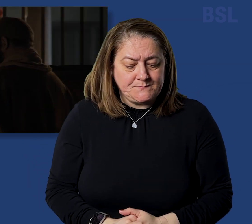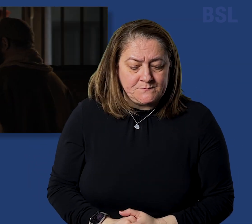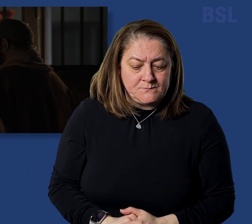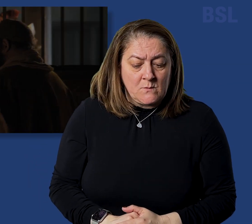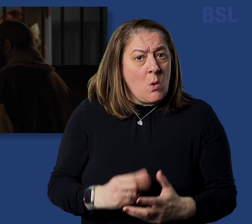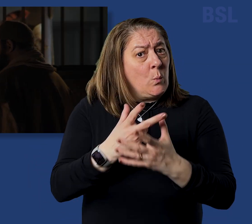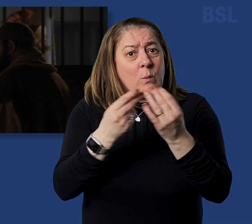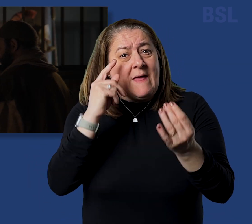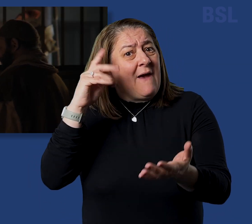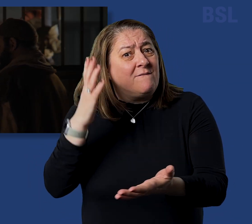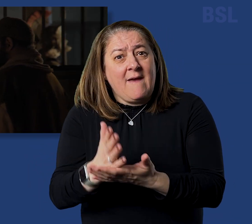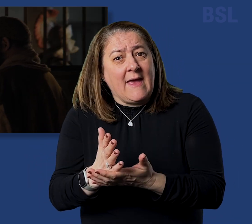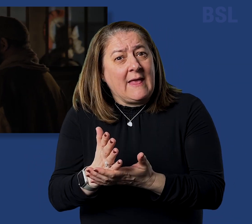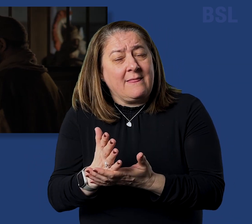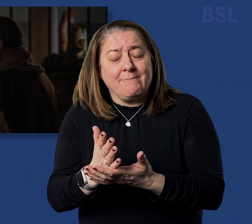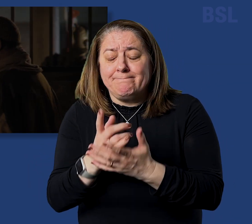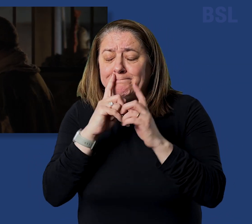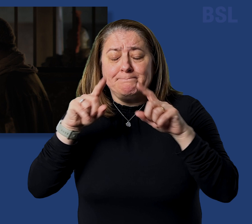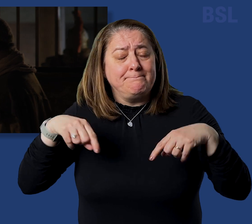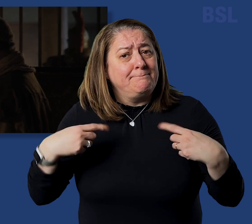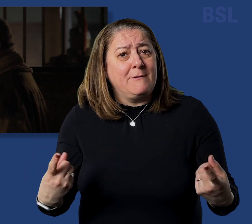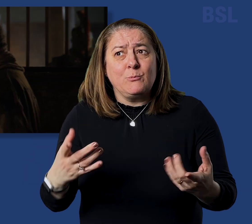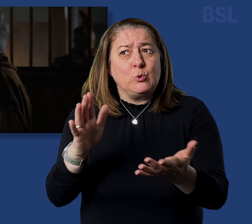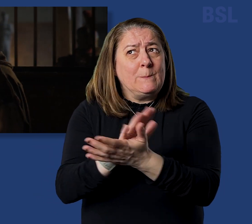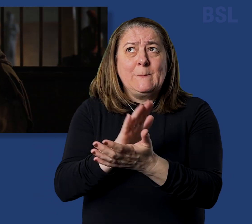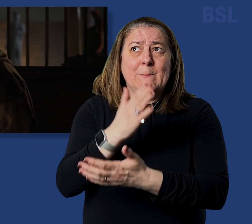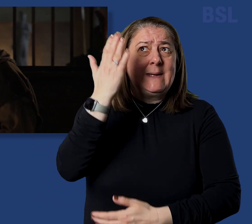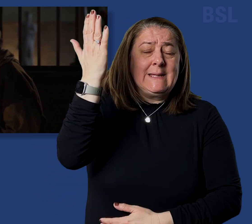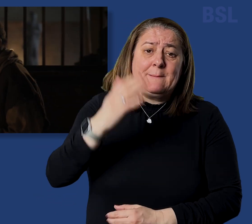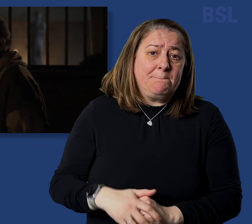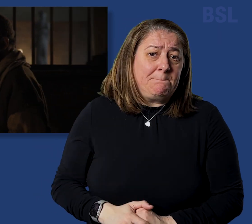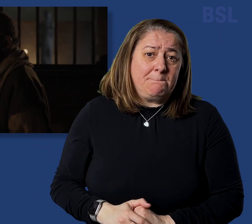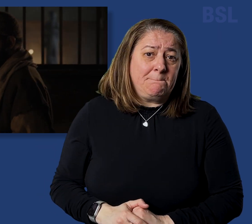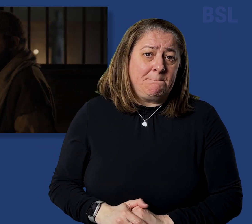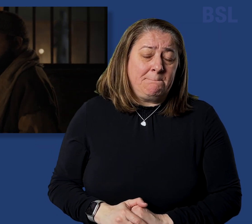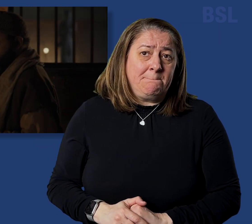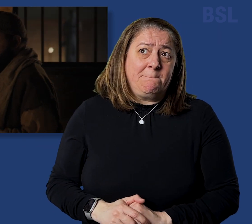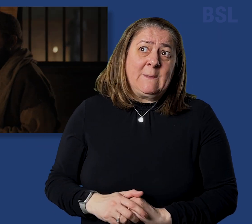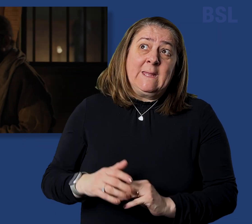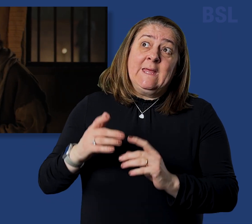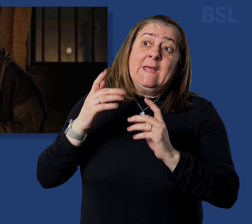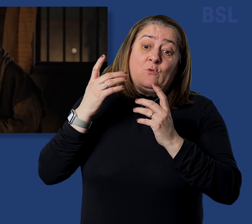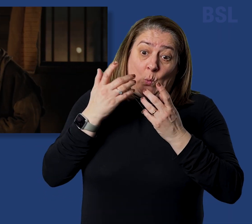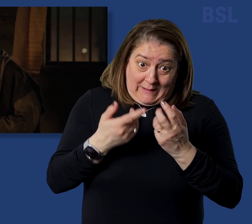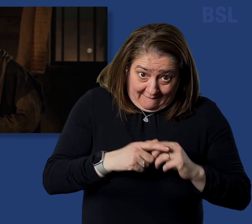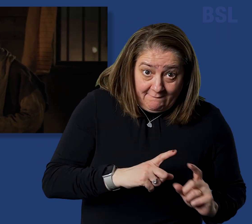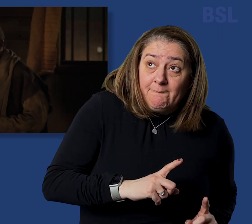But without faith, it is impossible to please him. For he that cometh to God